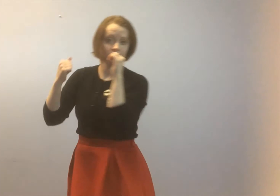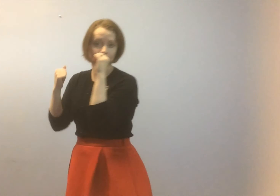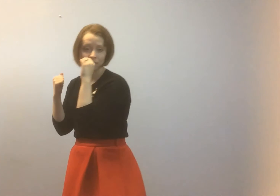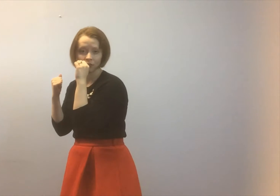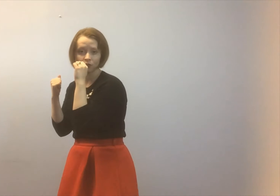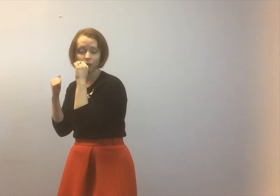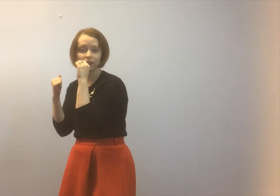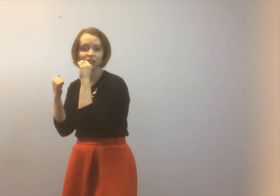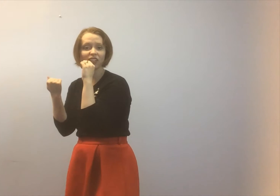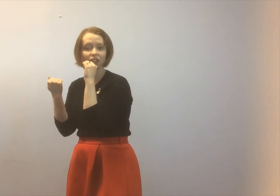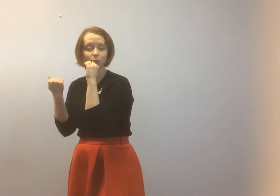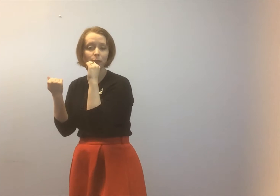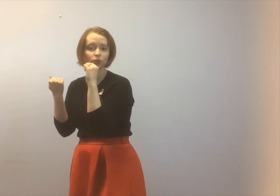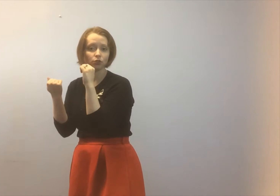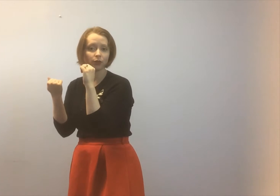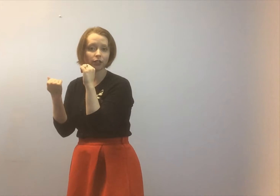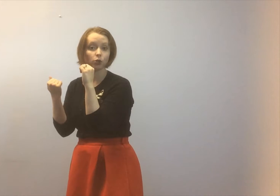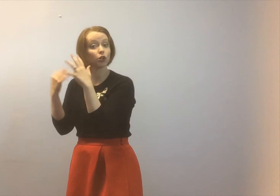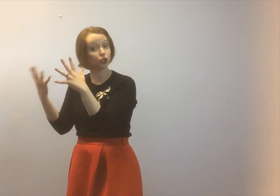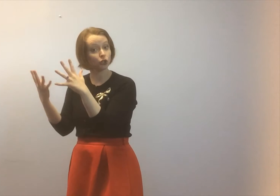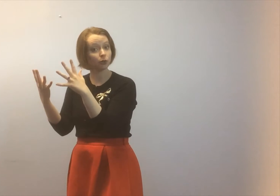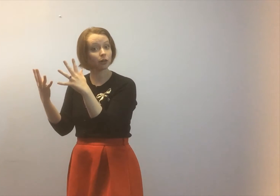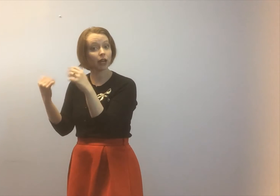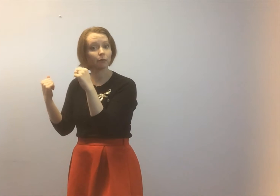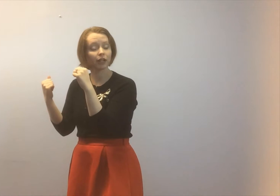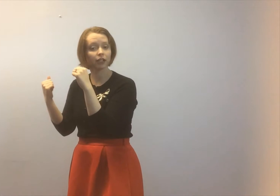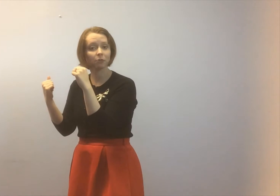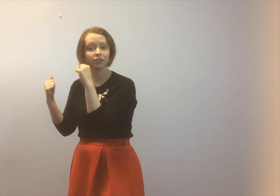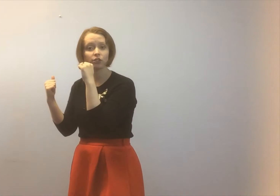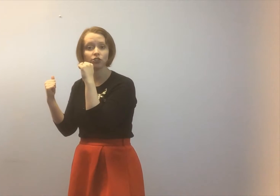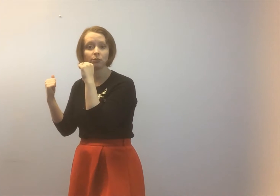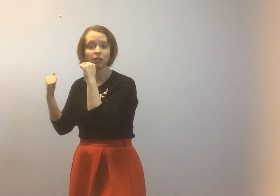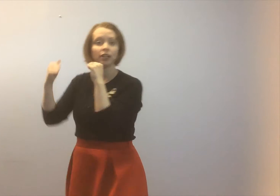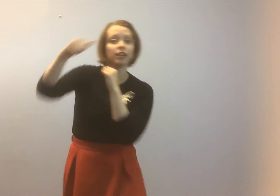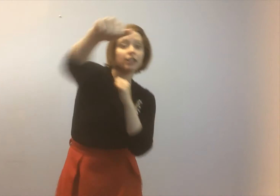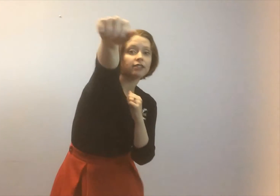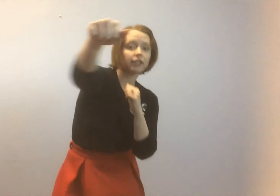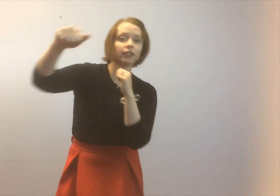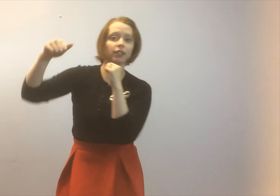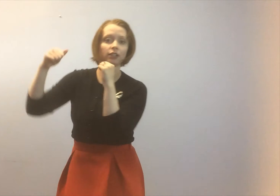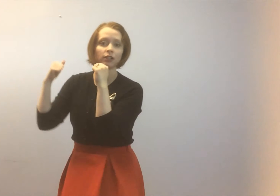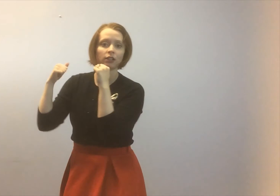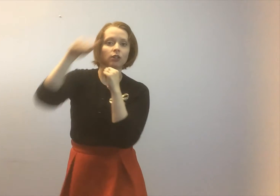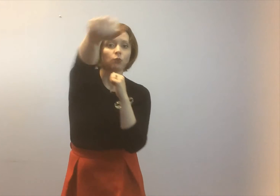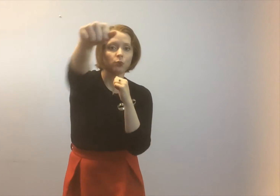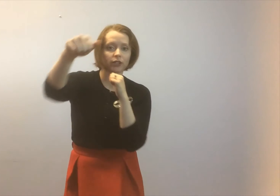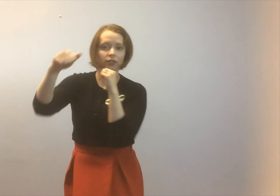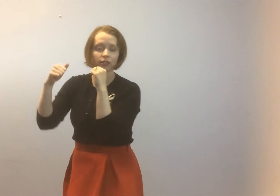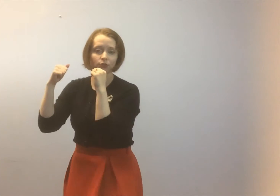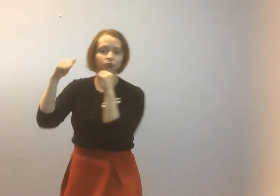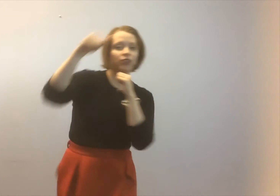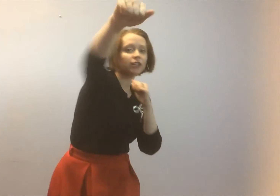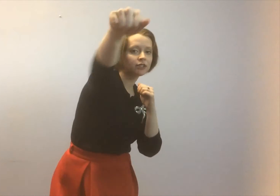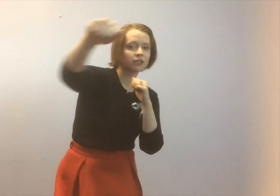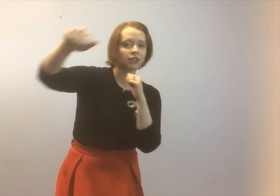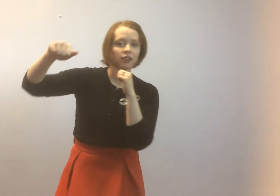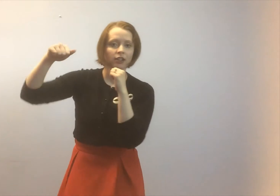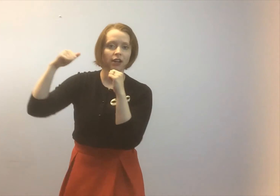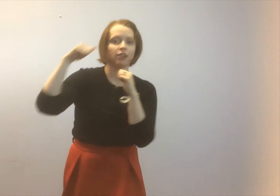so what I see a lot of people doing who are new at my kickboxing gym is they leave with this fist and